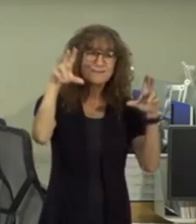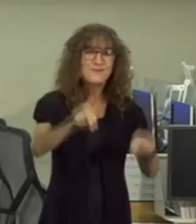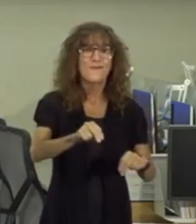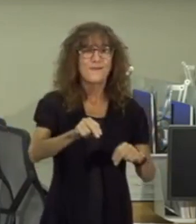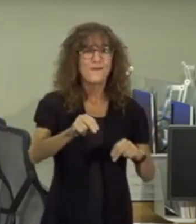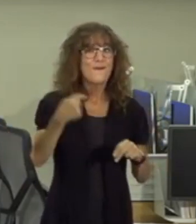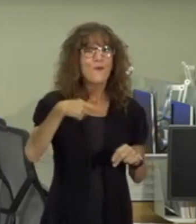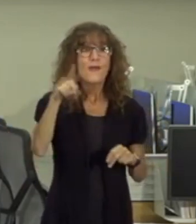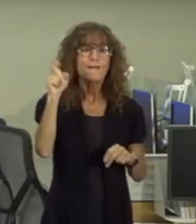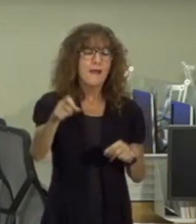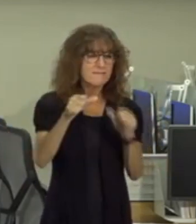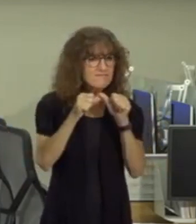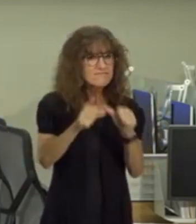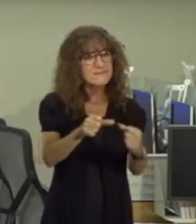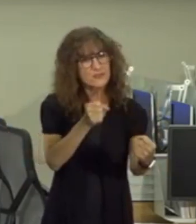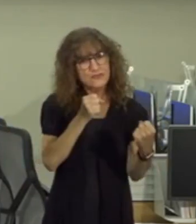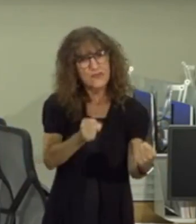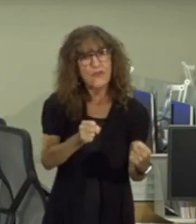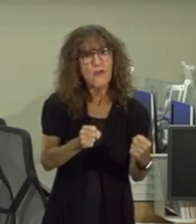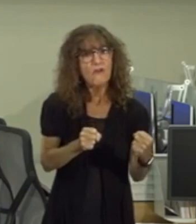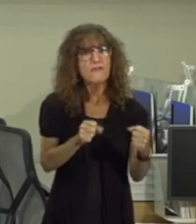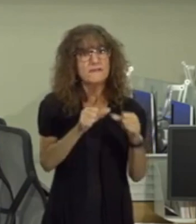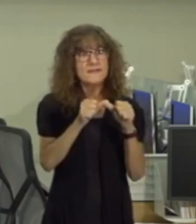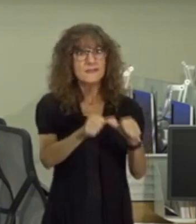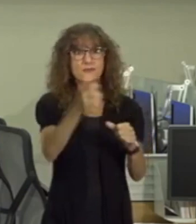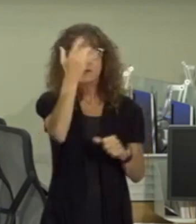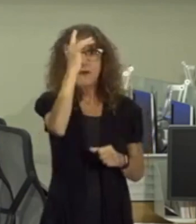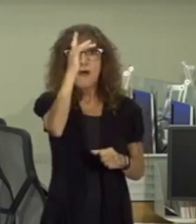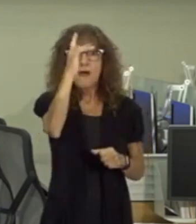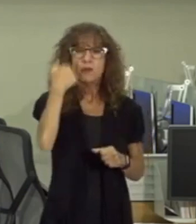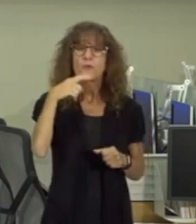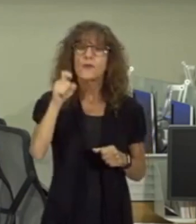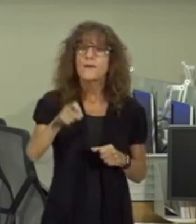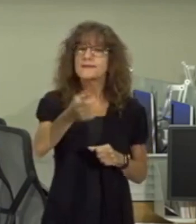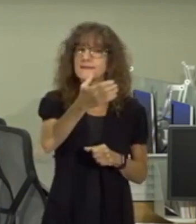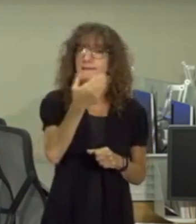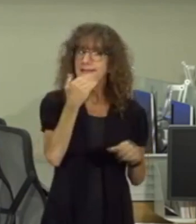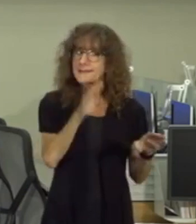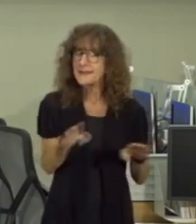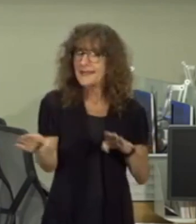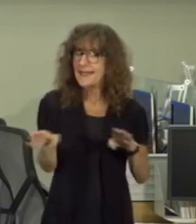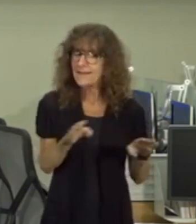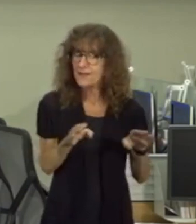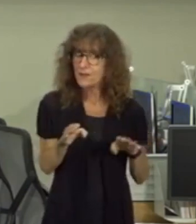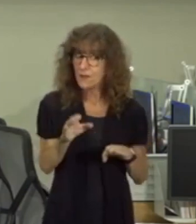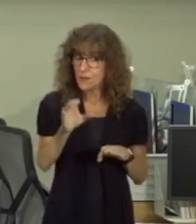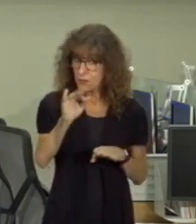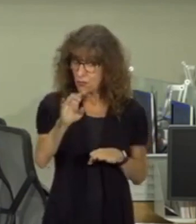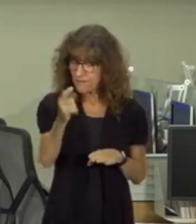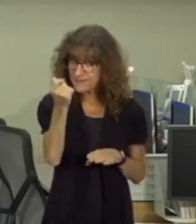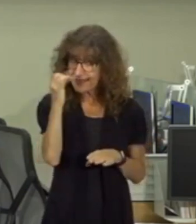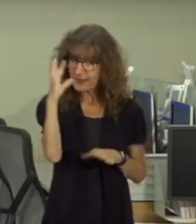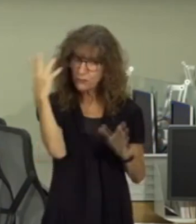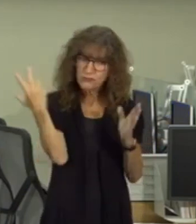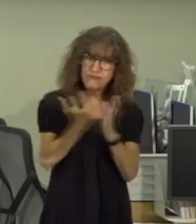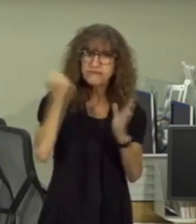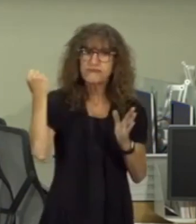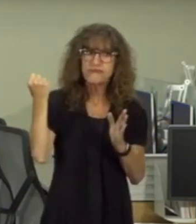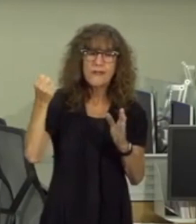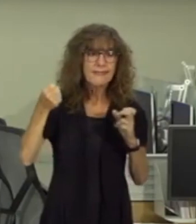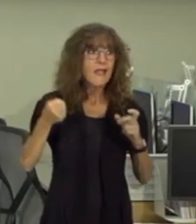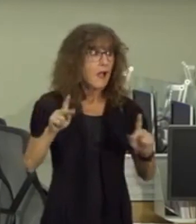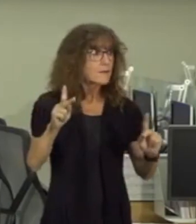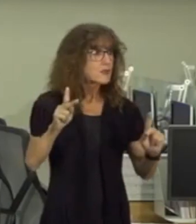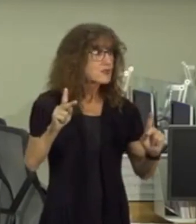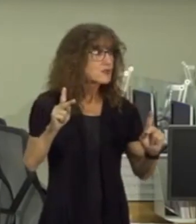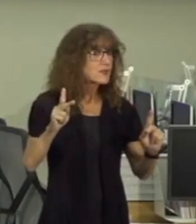we have to stay strong and stay smart we must be on our best behavior or covet 19 will take advantage of the opportunity